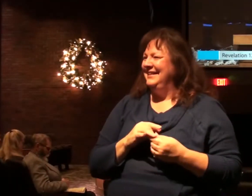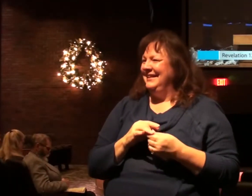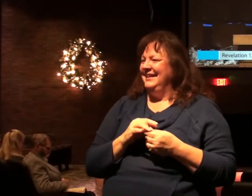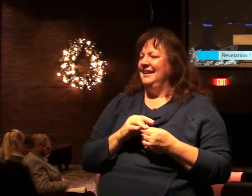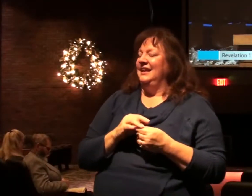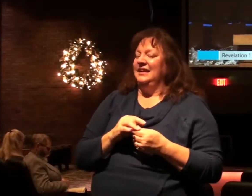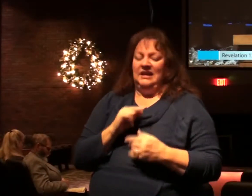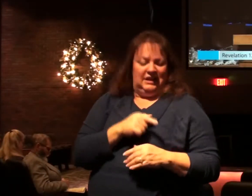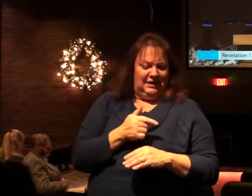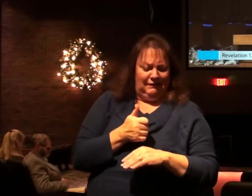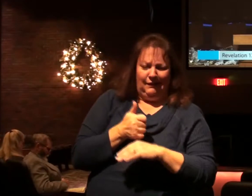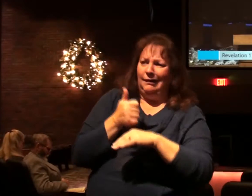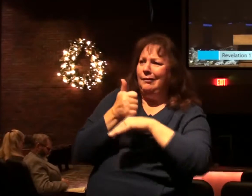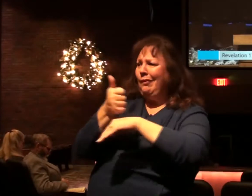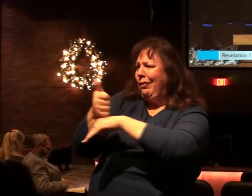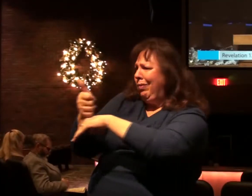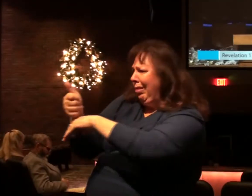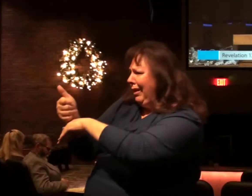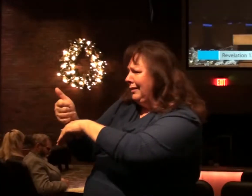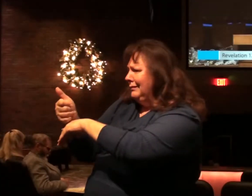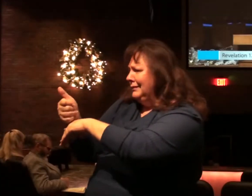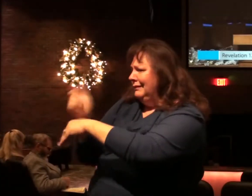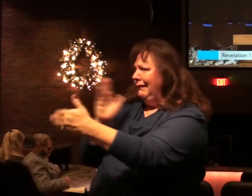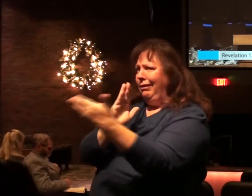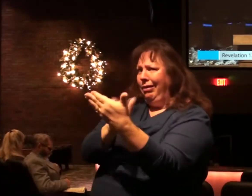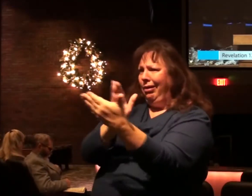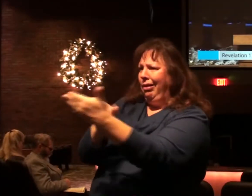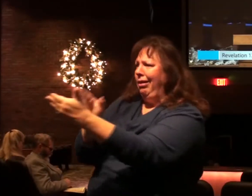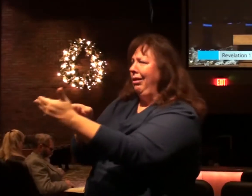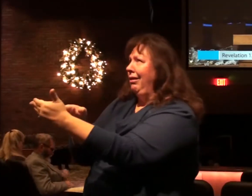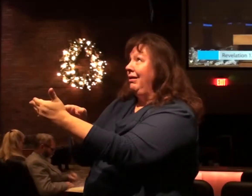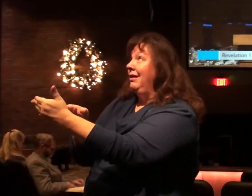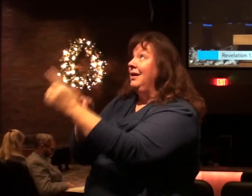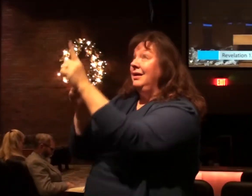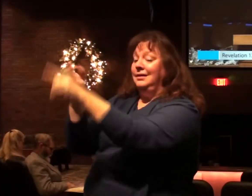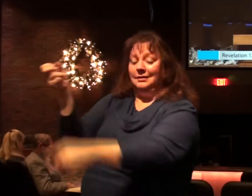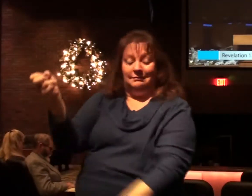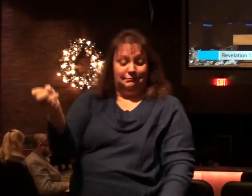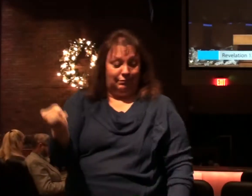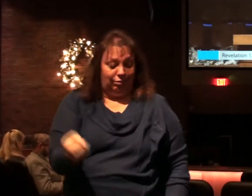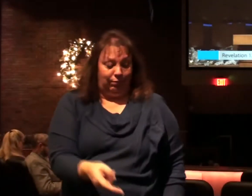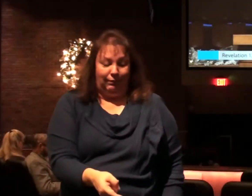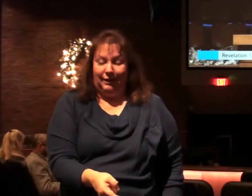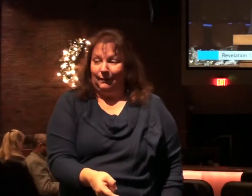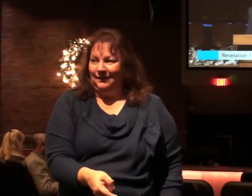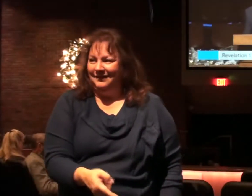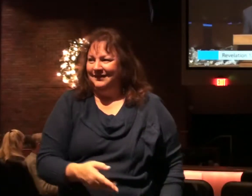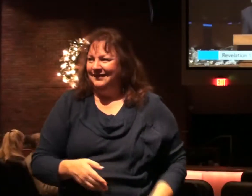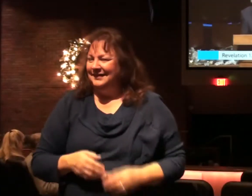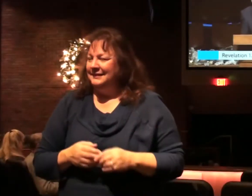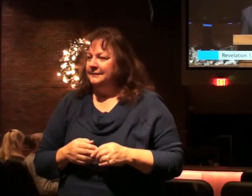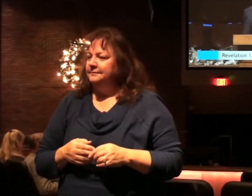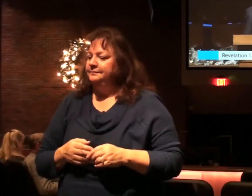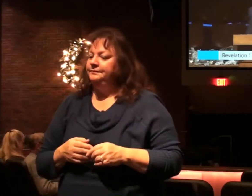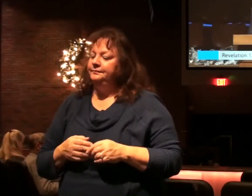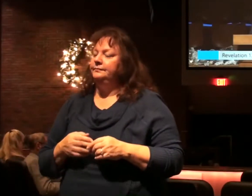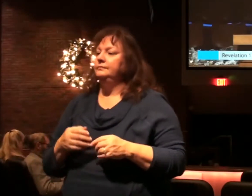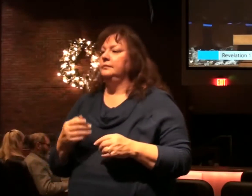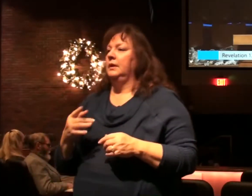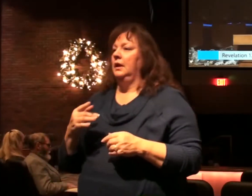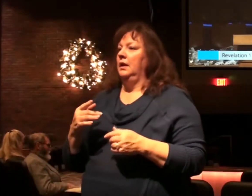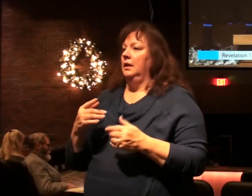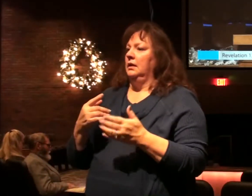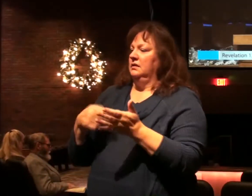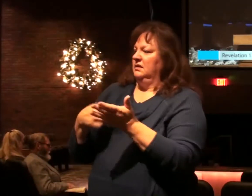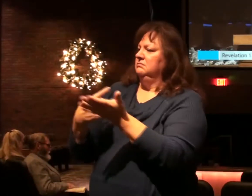The accuser of our brethren has been cast down. We talked about this